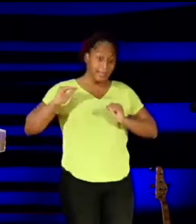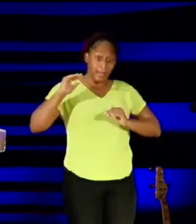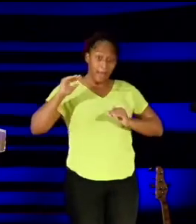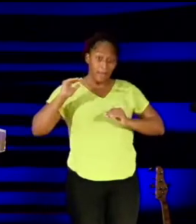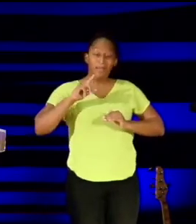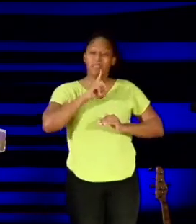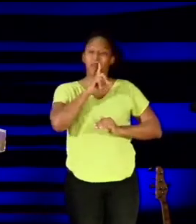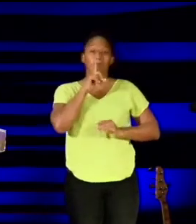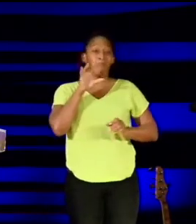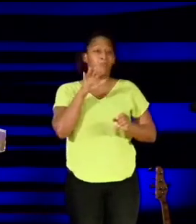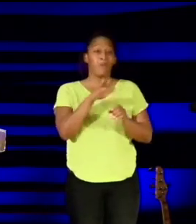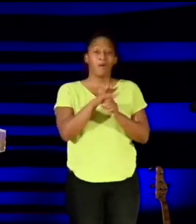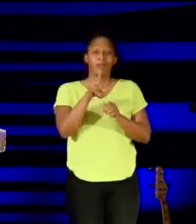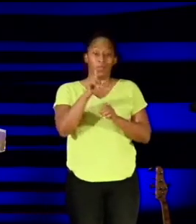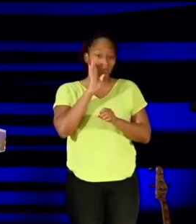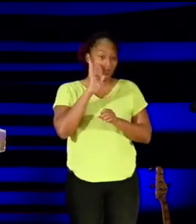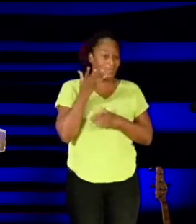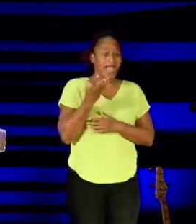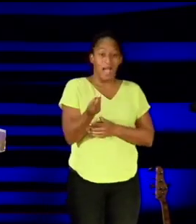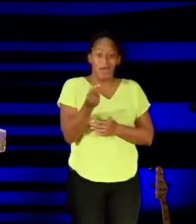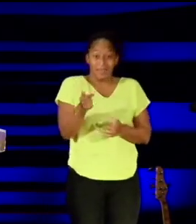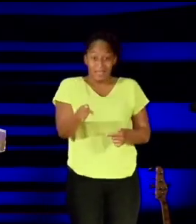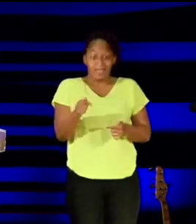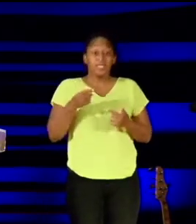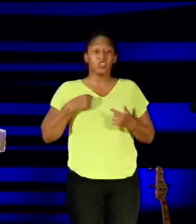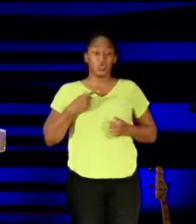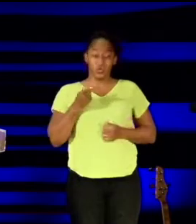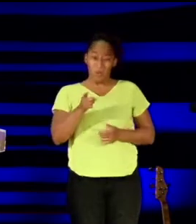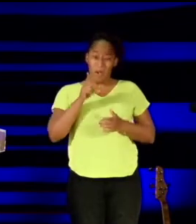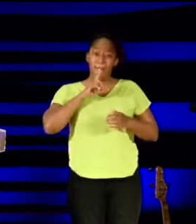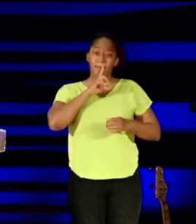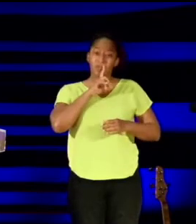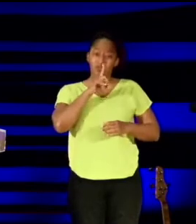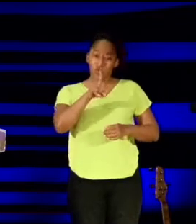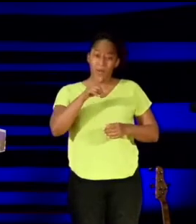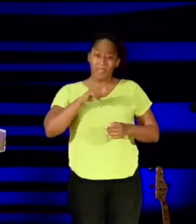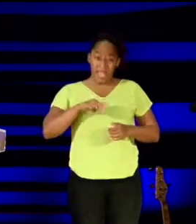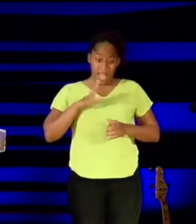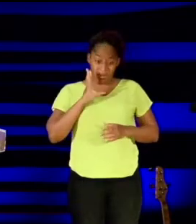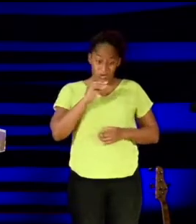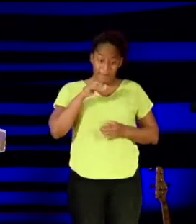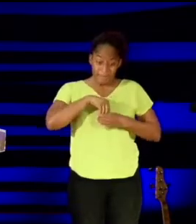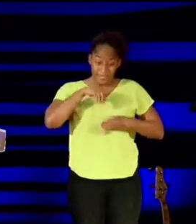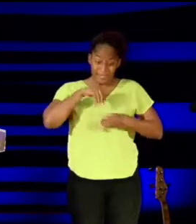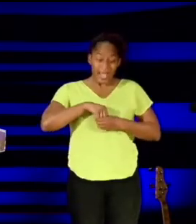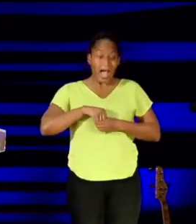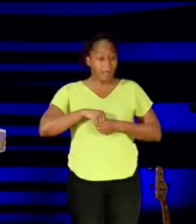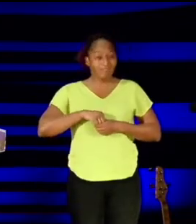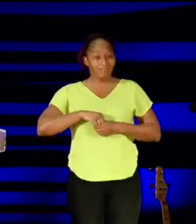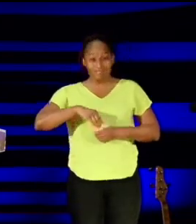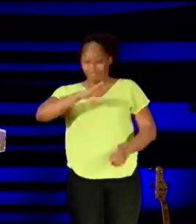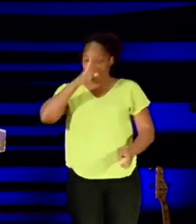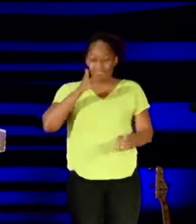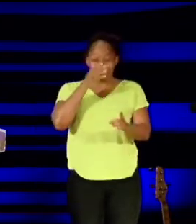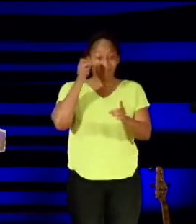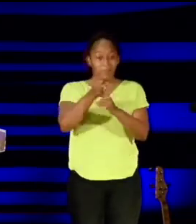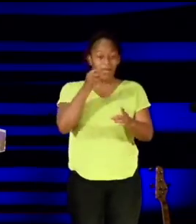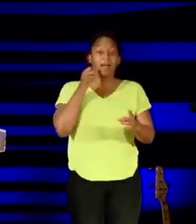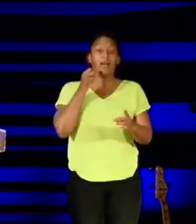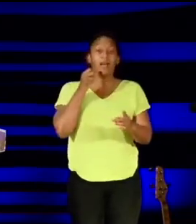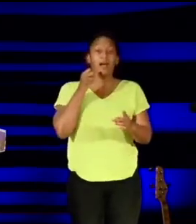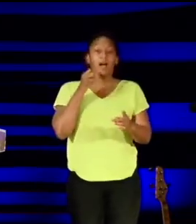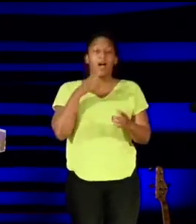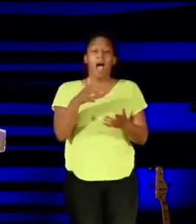to ensure the shut up inside of you is effective. As I studied this text, I vacillated between seeing